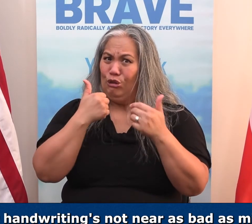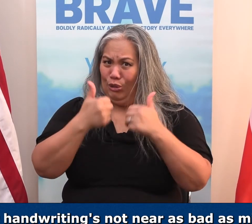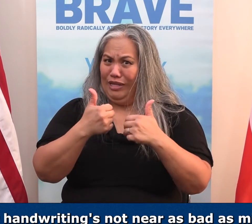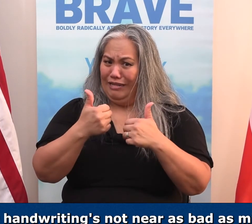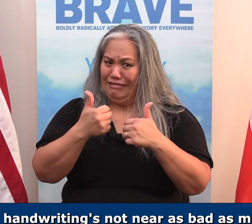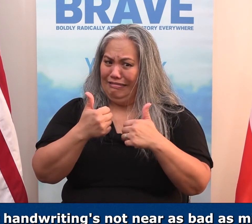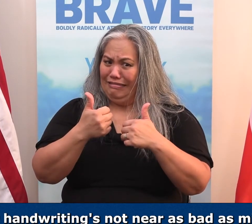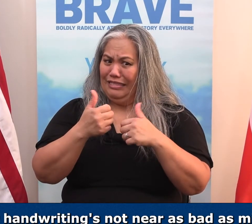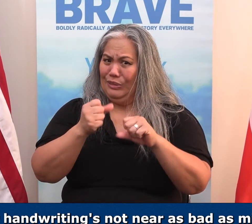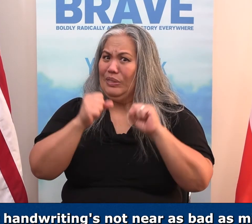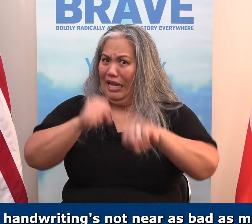and hopefully it's more legible.